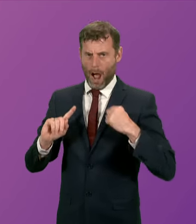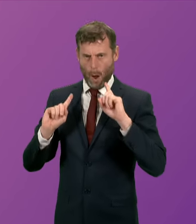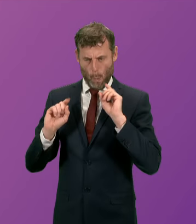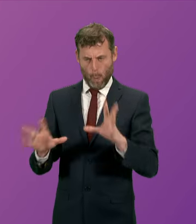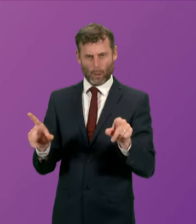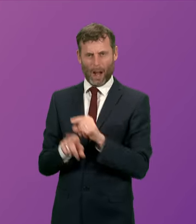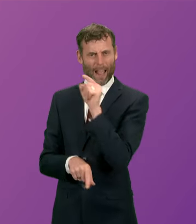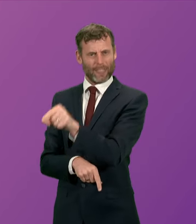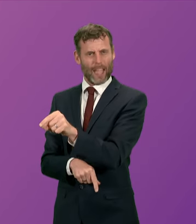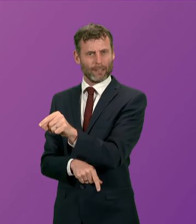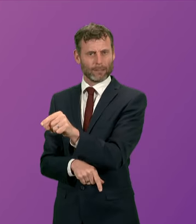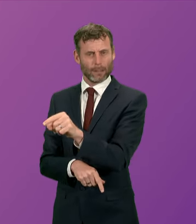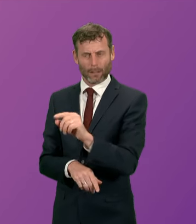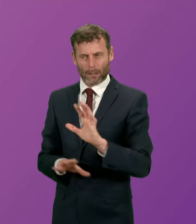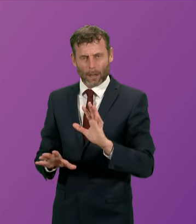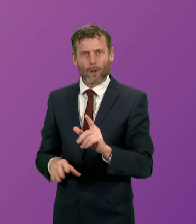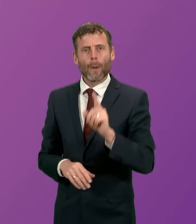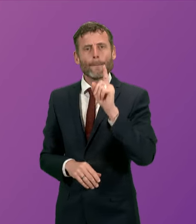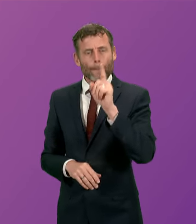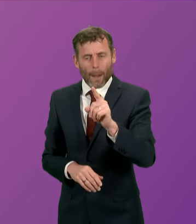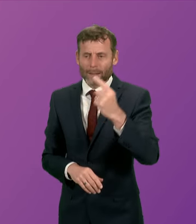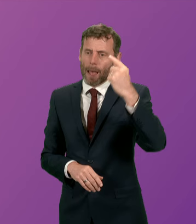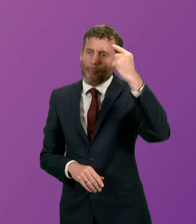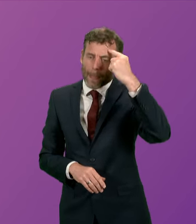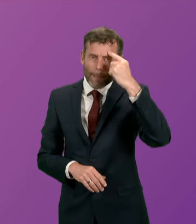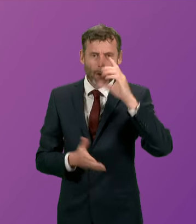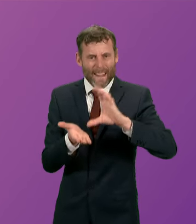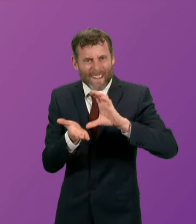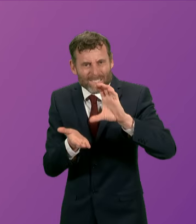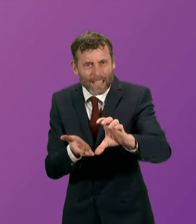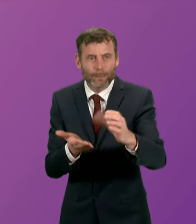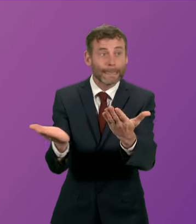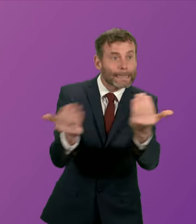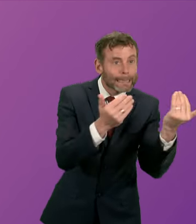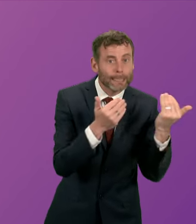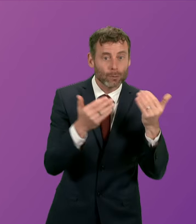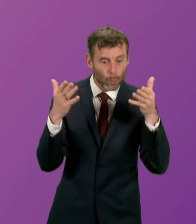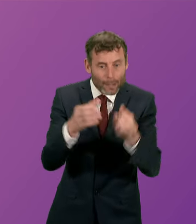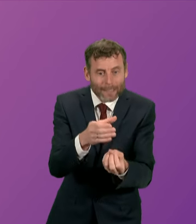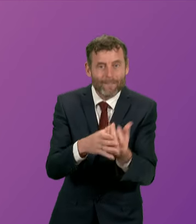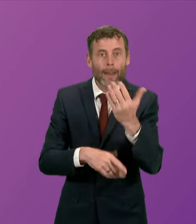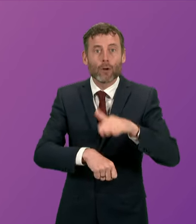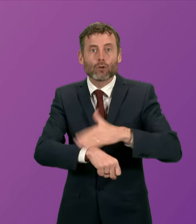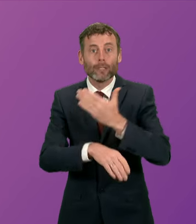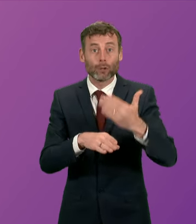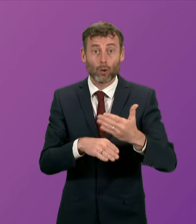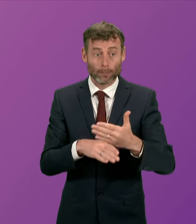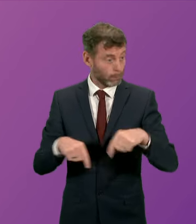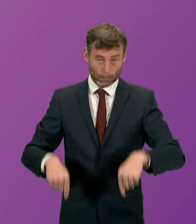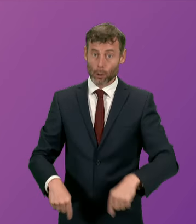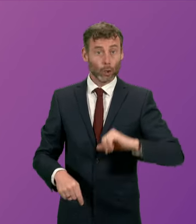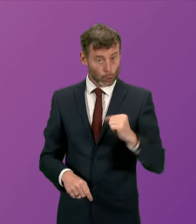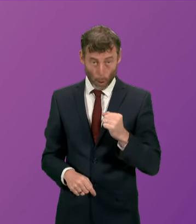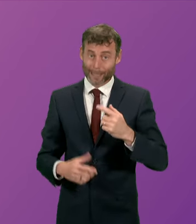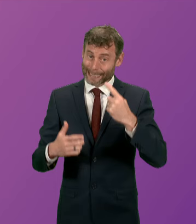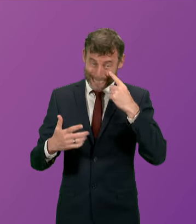that. On the question of investment in green jobs there is a really good volume of investment in green jobs